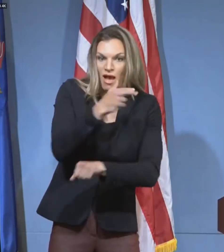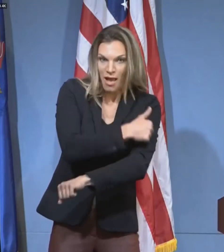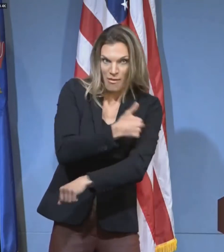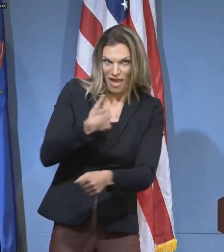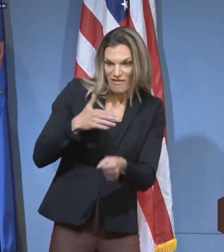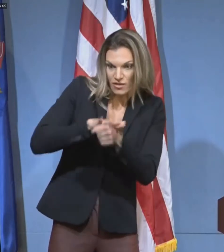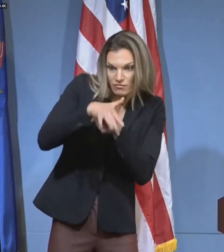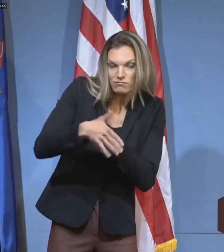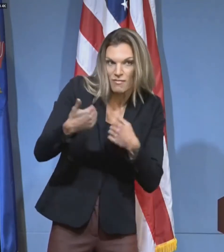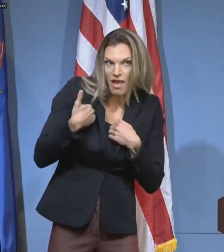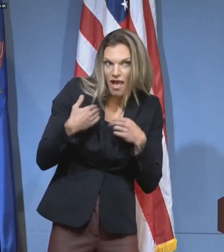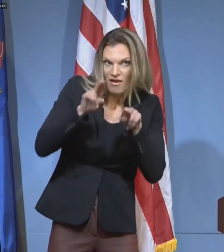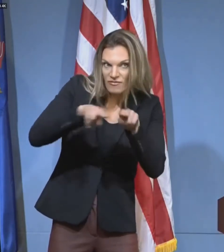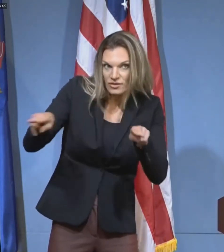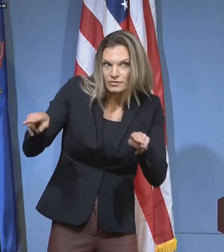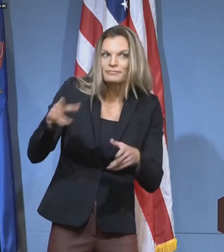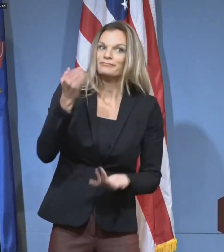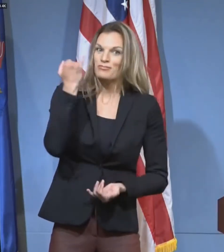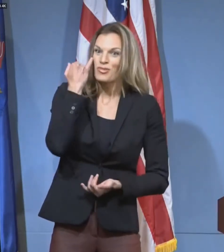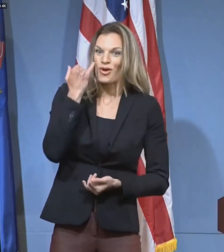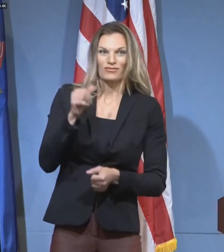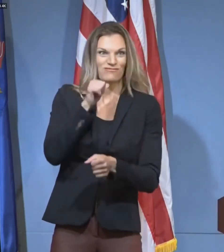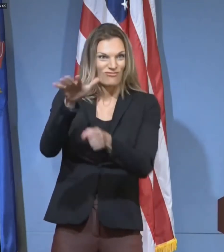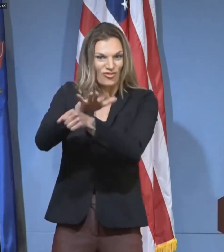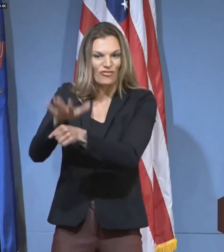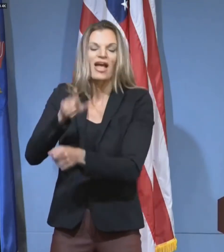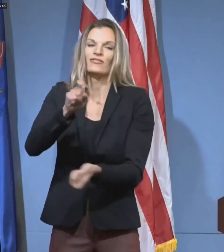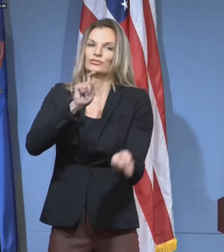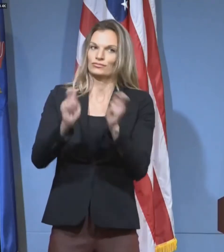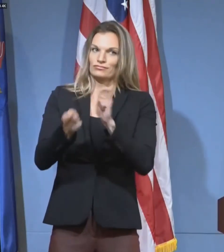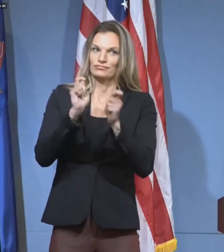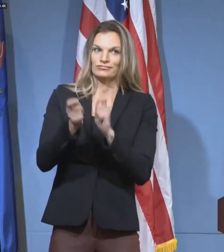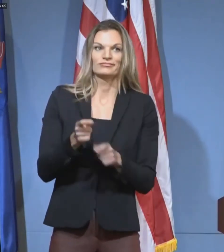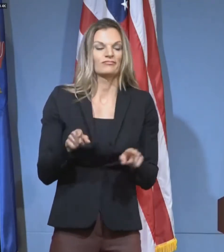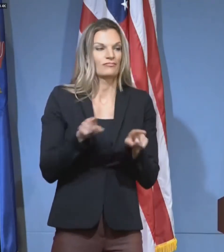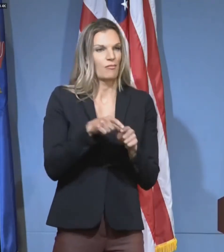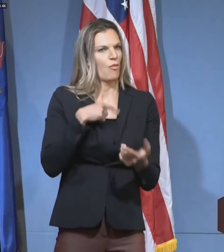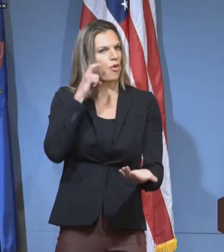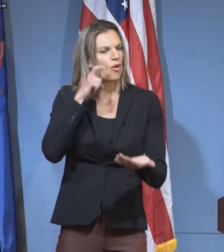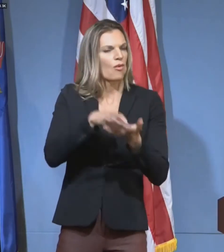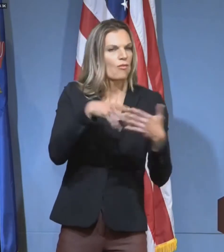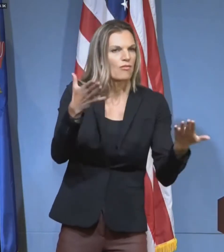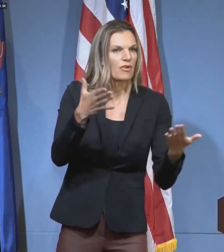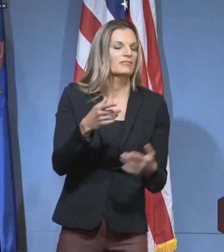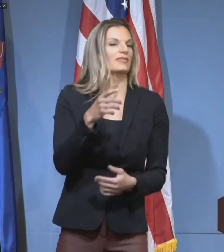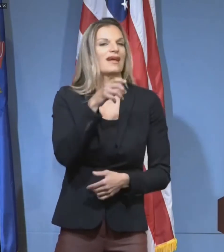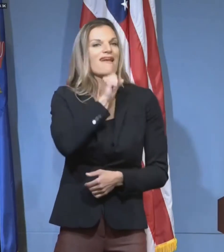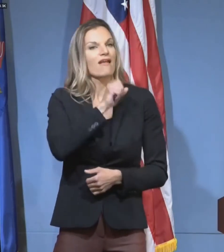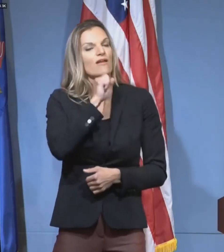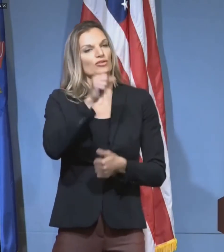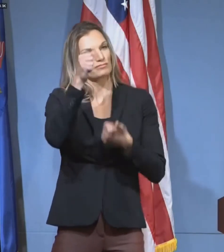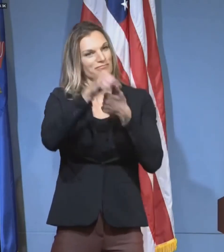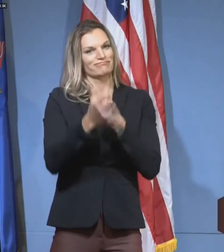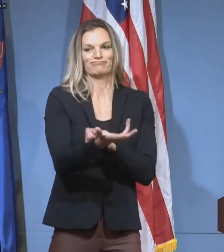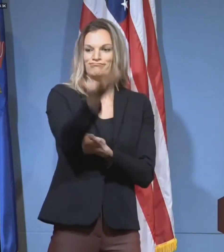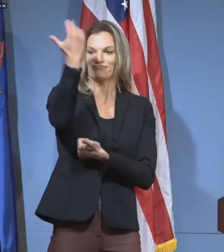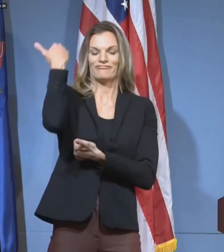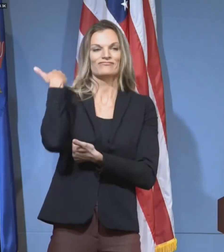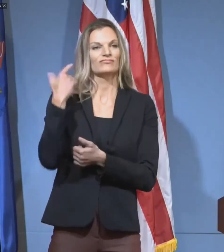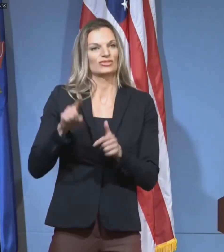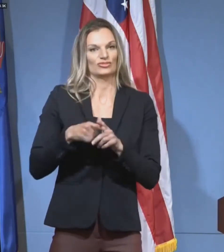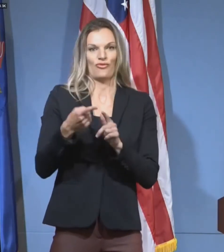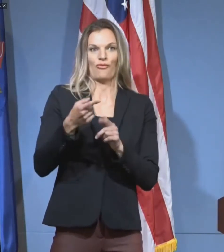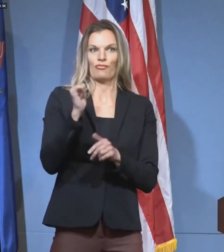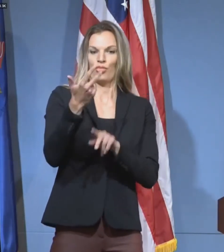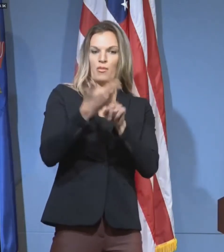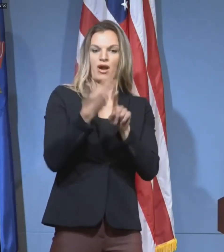We're also looking at a changing age distribution of cases in the state. So early in the outbreak, most new cases were occurring in